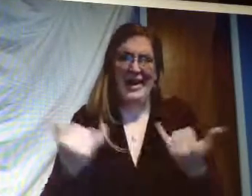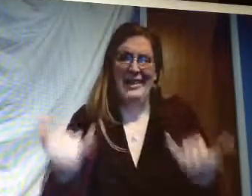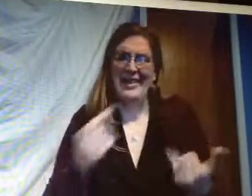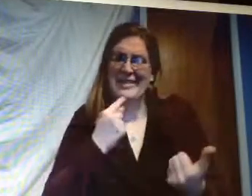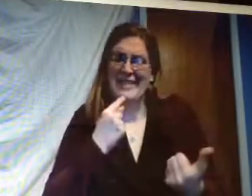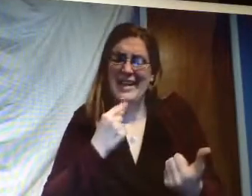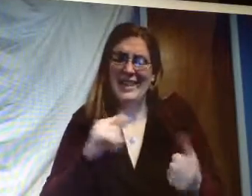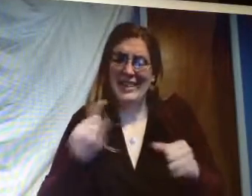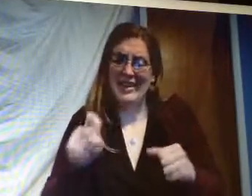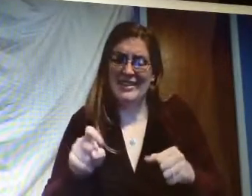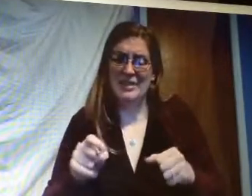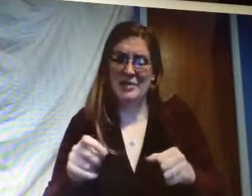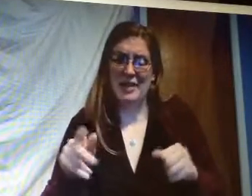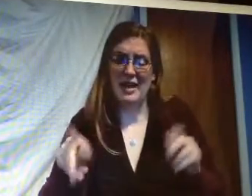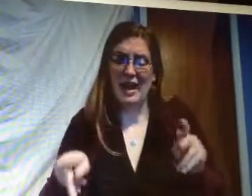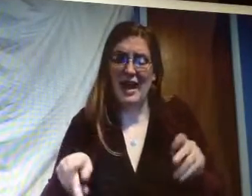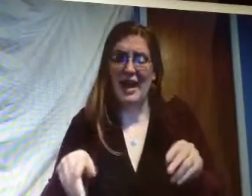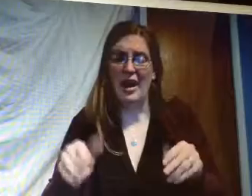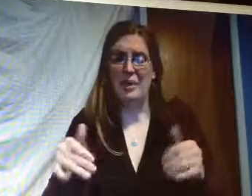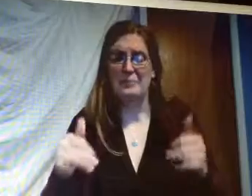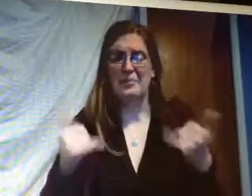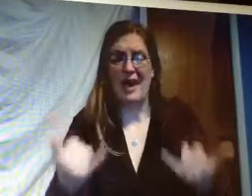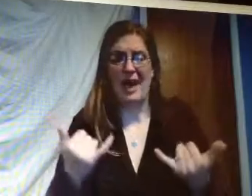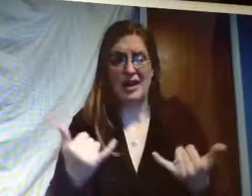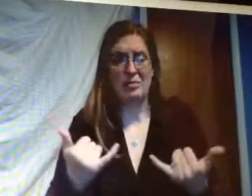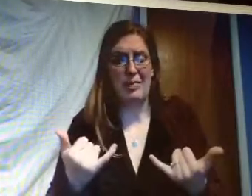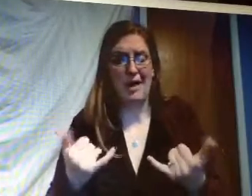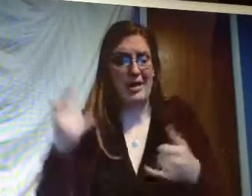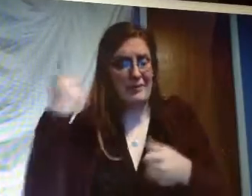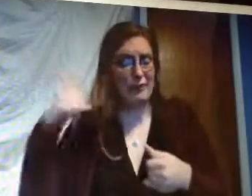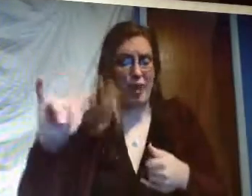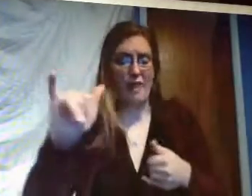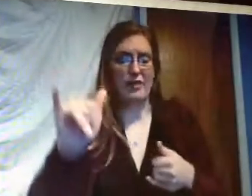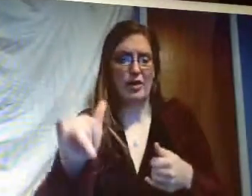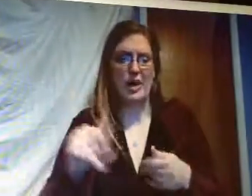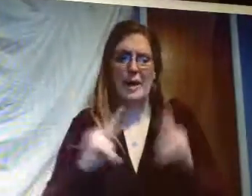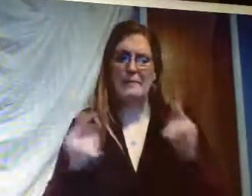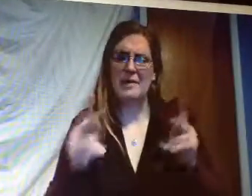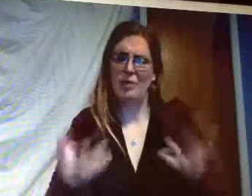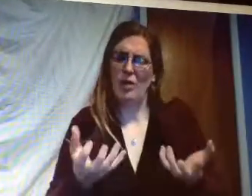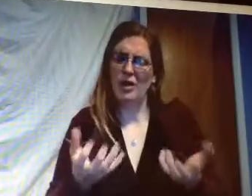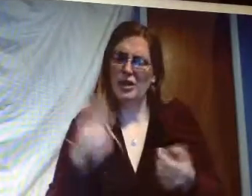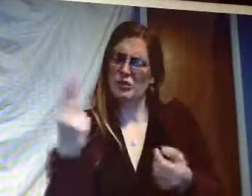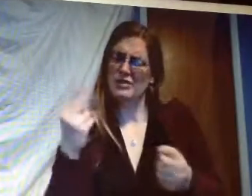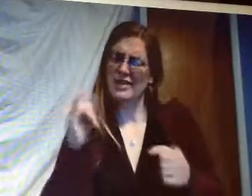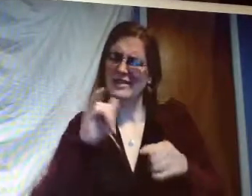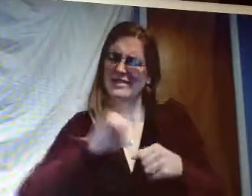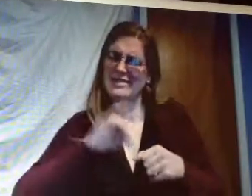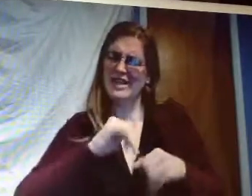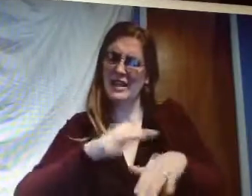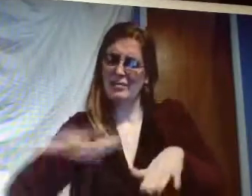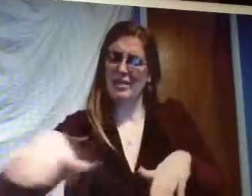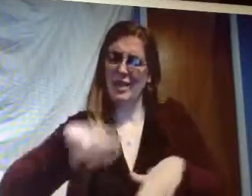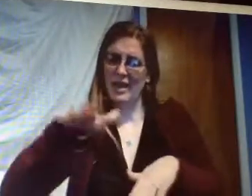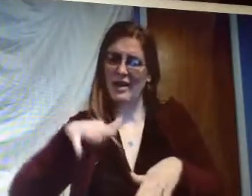now they say that it should be a burial that should be forever but